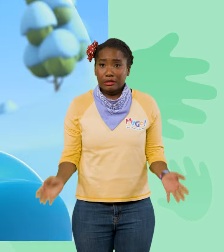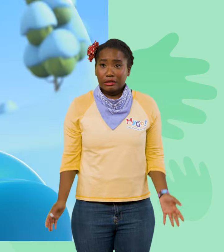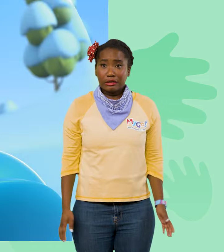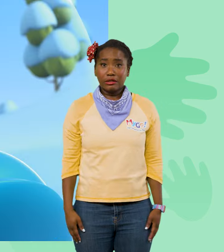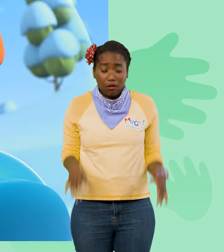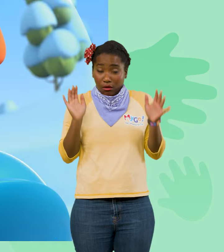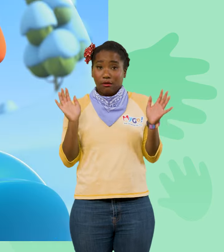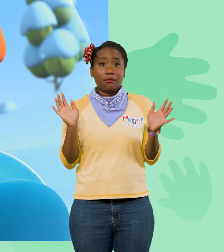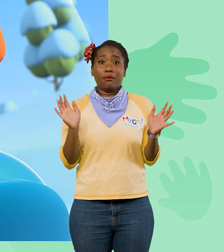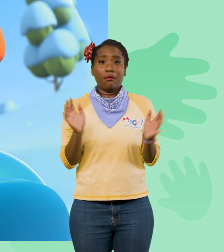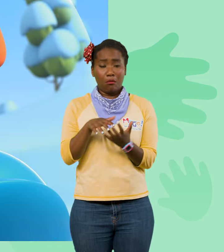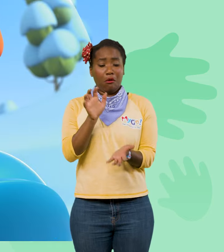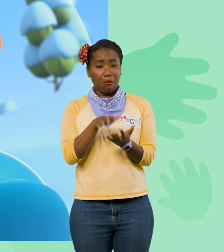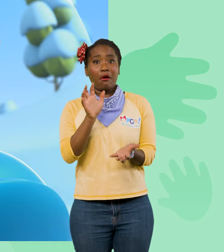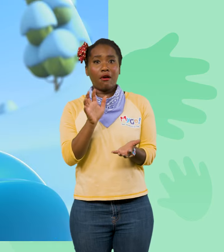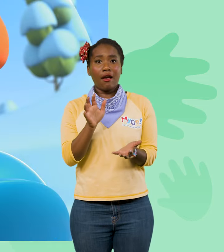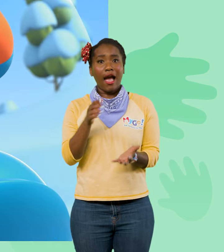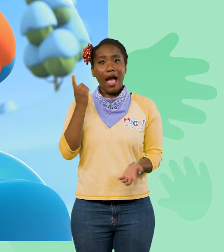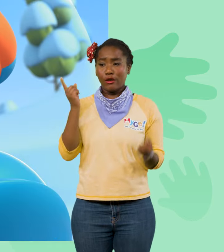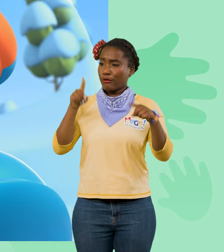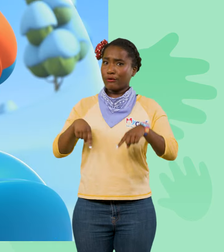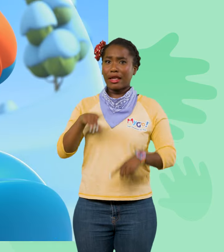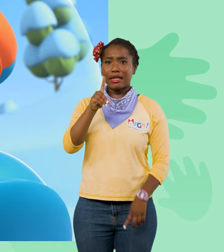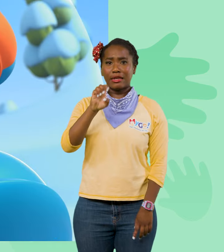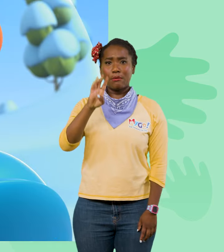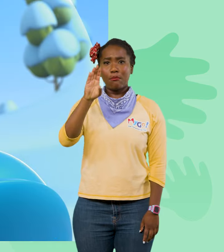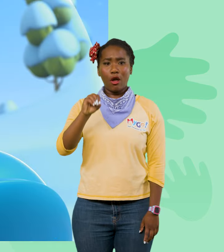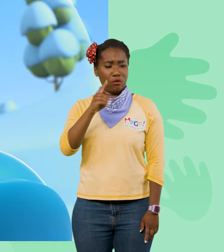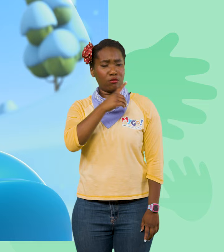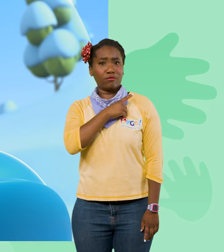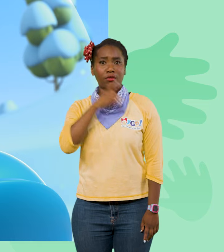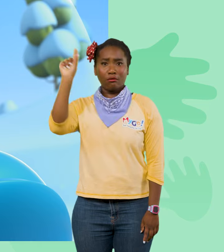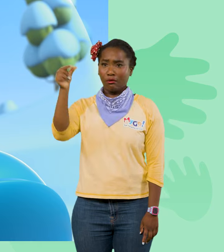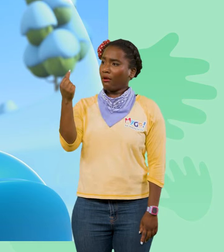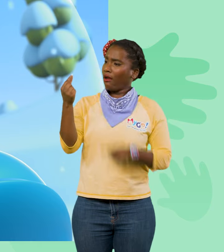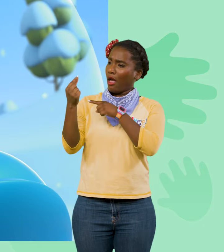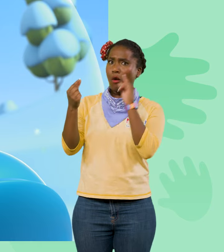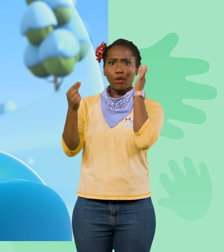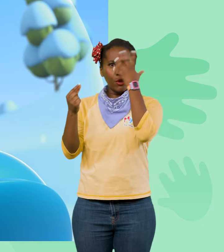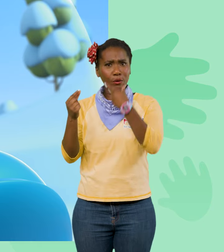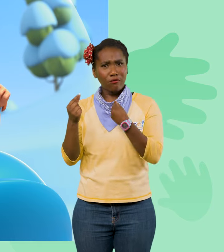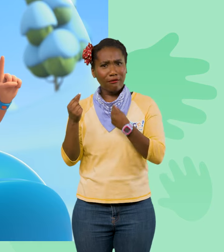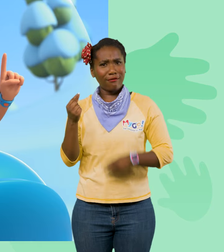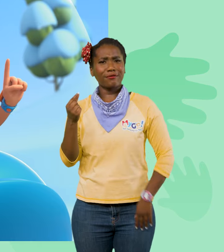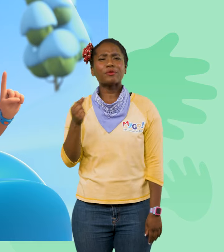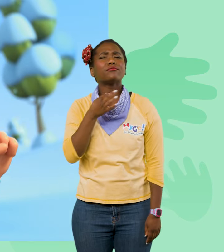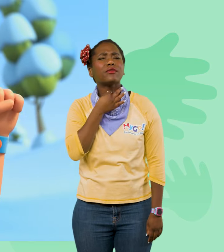Whoa. I agree, Deebo. Snowflakes are beautiful. Hmm, I wonder, how